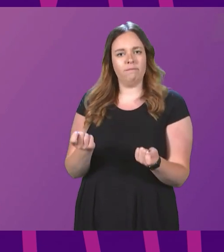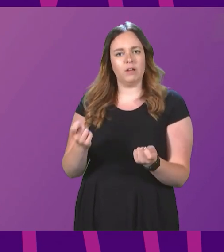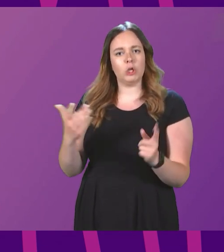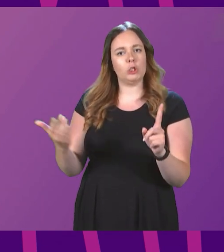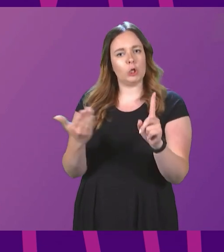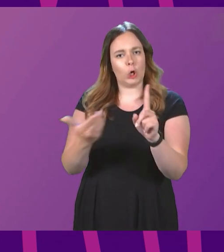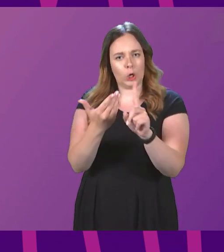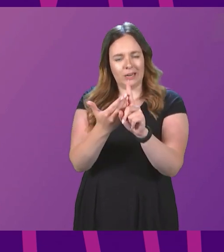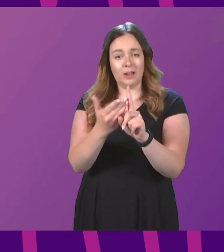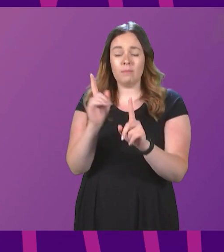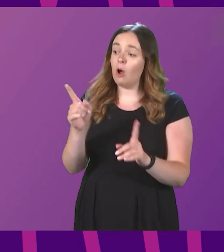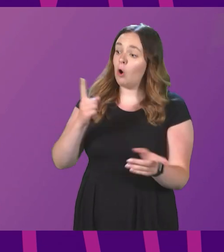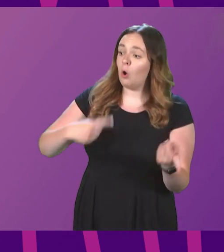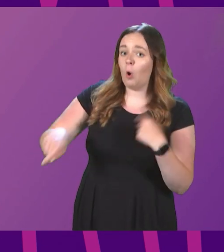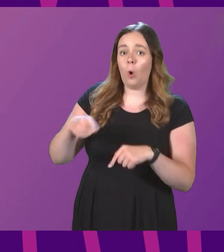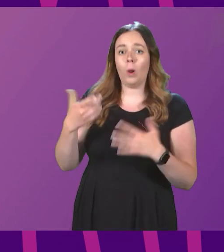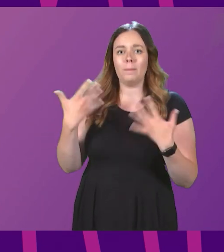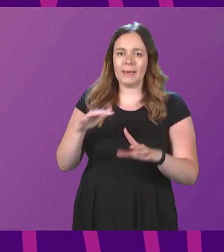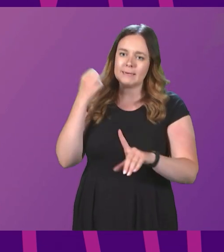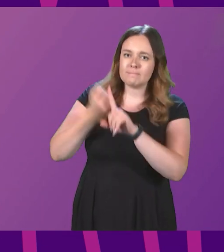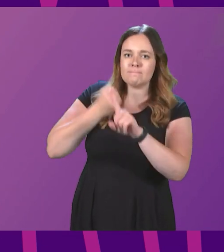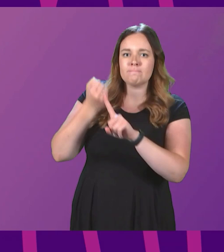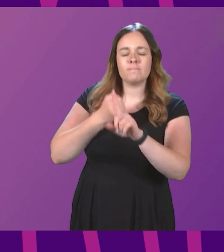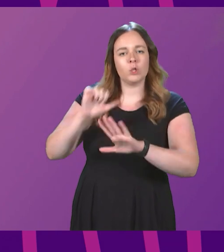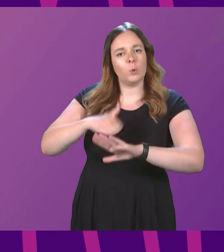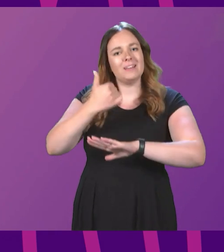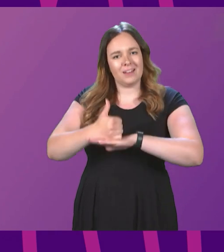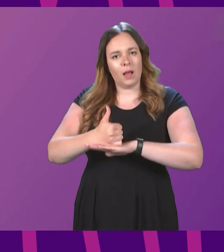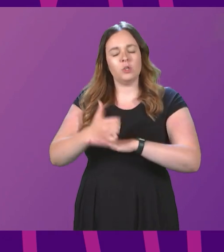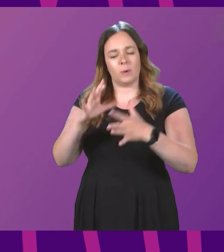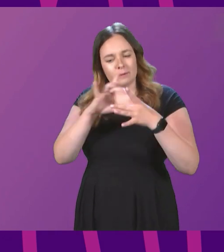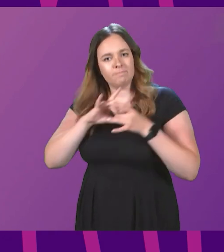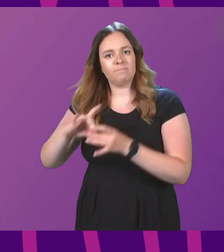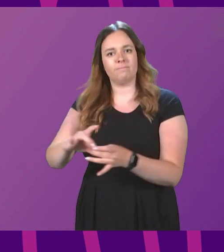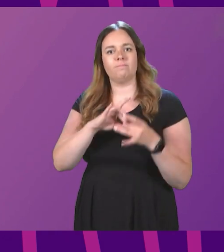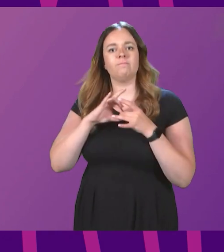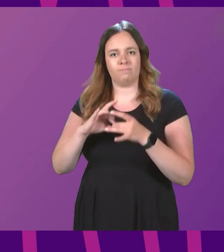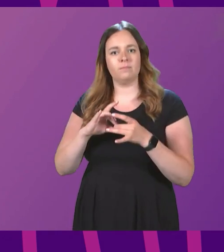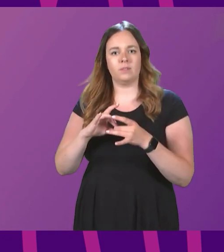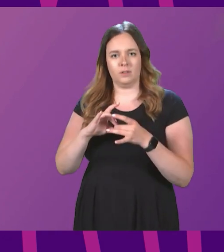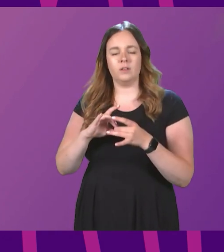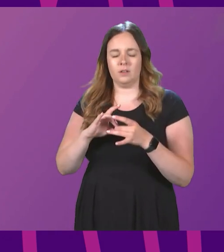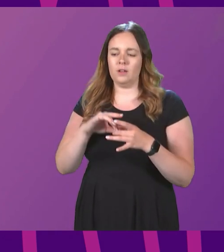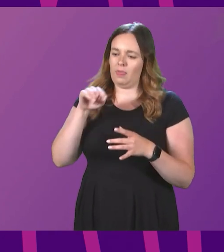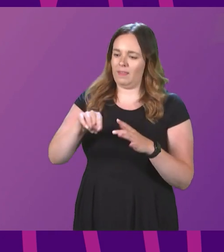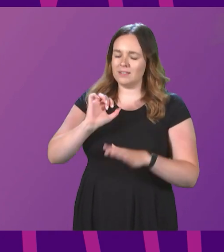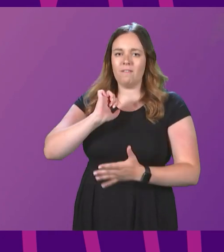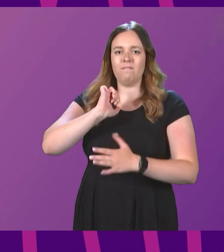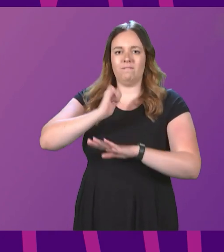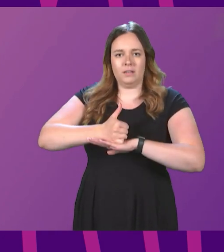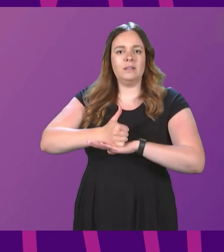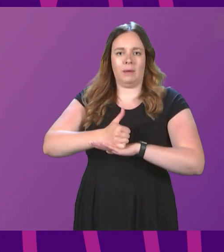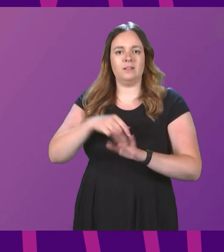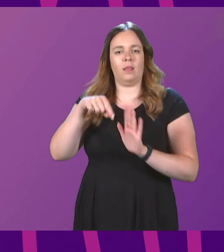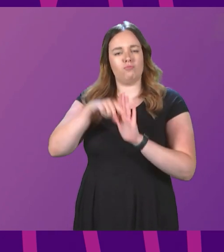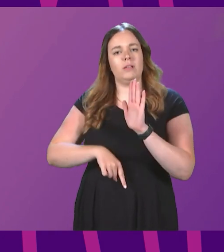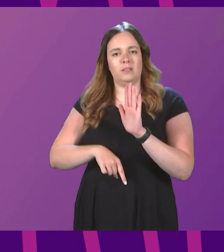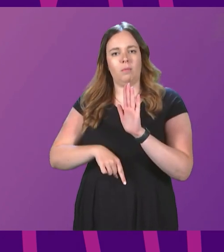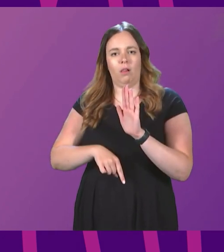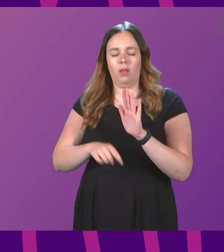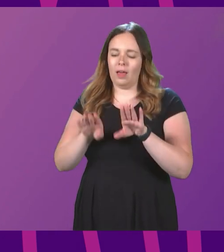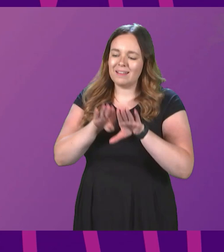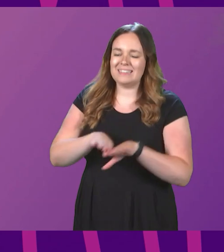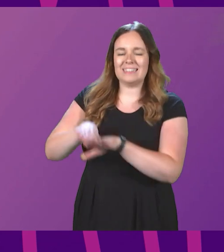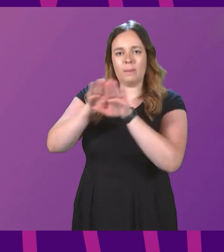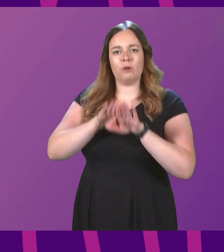But all who campaigned to establish this place were united in and by this fundamental principle. The democratic